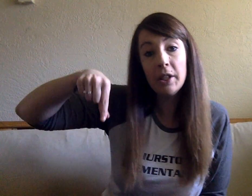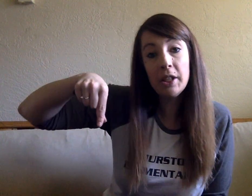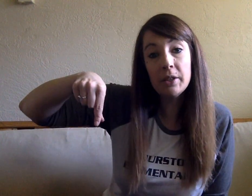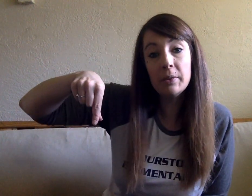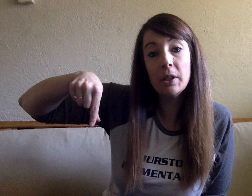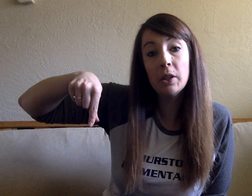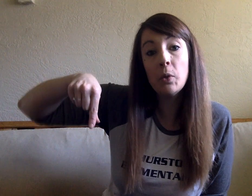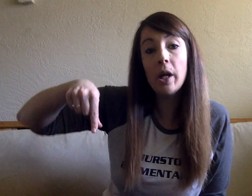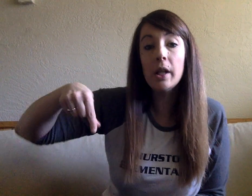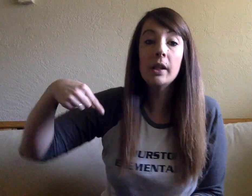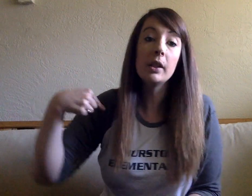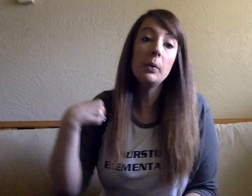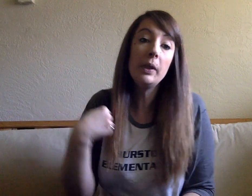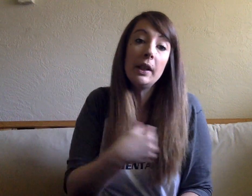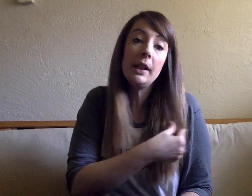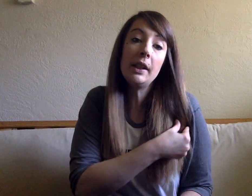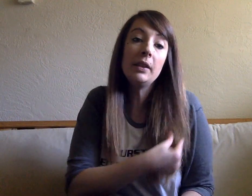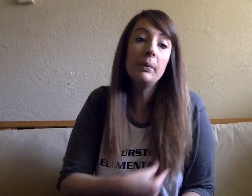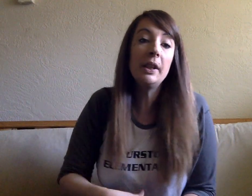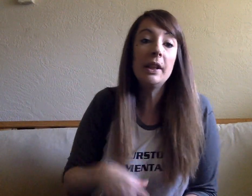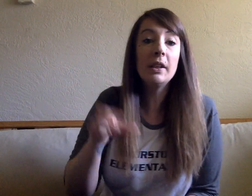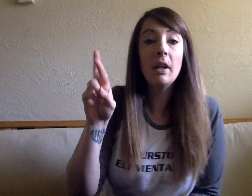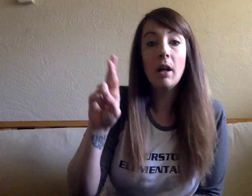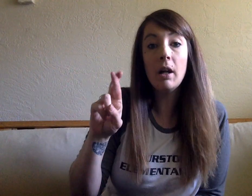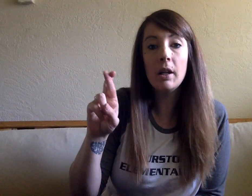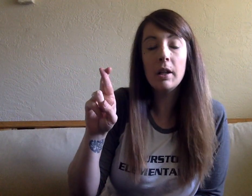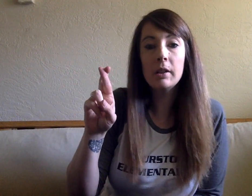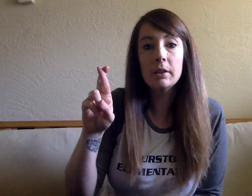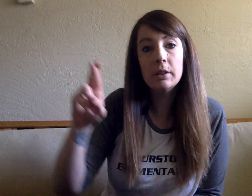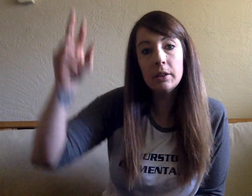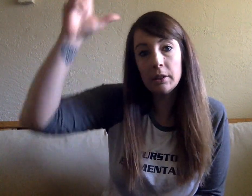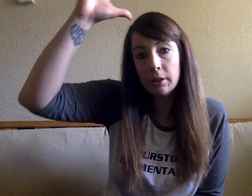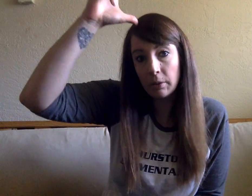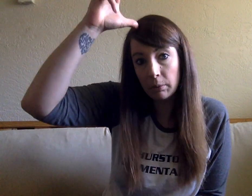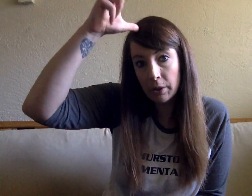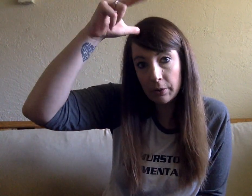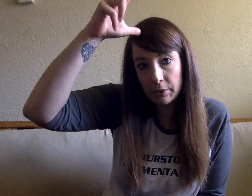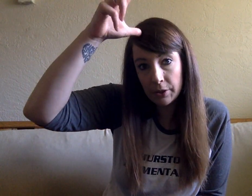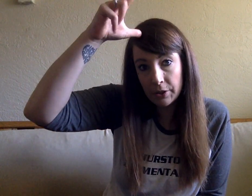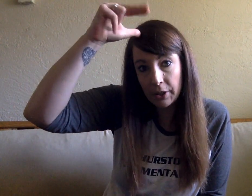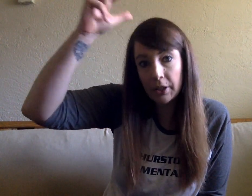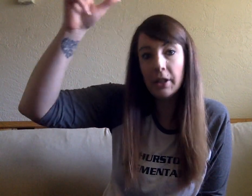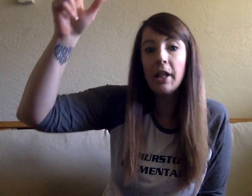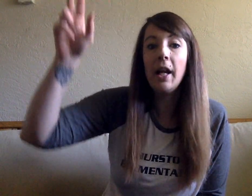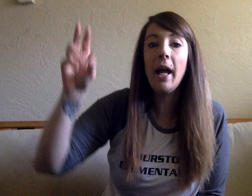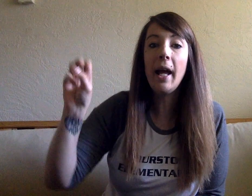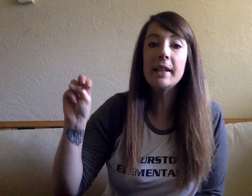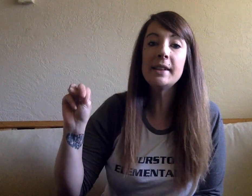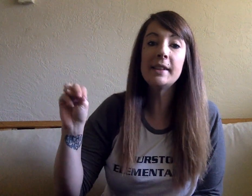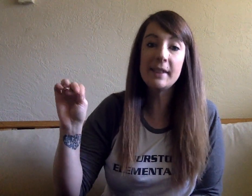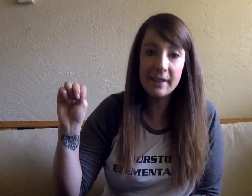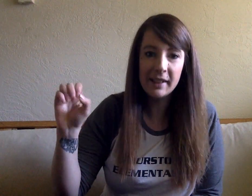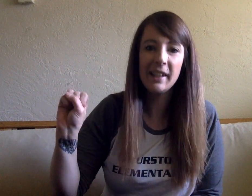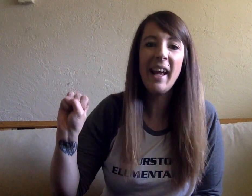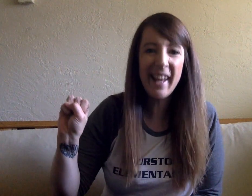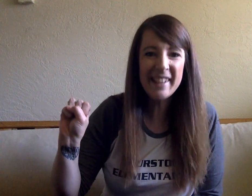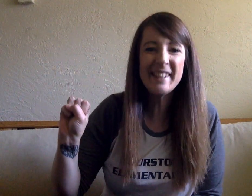Q. Qua. Queenie Queen. R. R. Rooster. S. S.